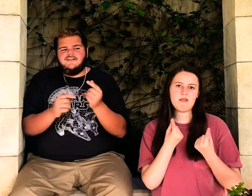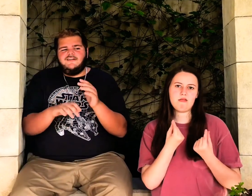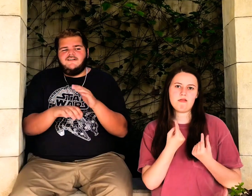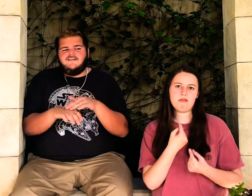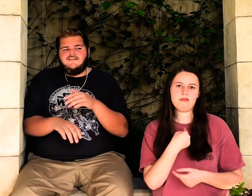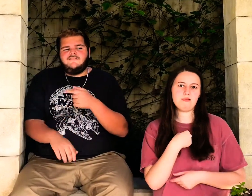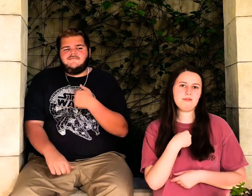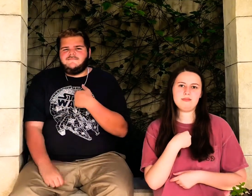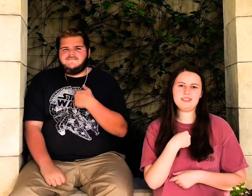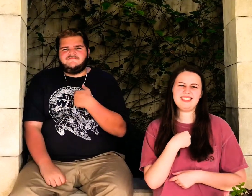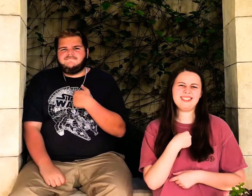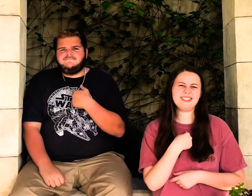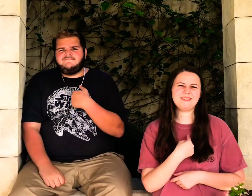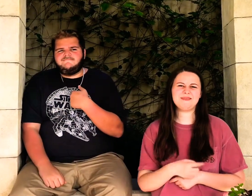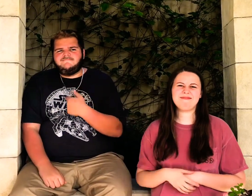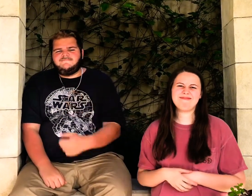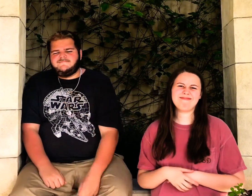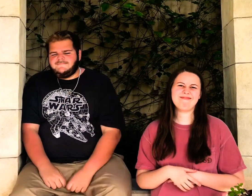Like you did on me